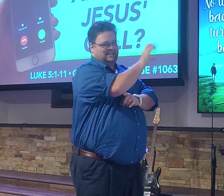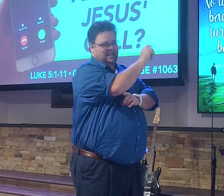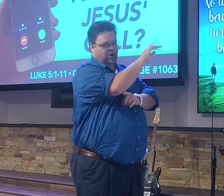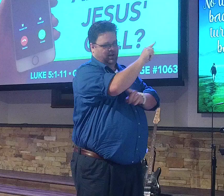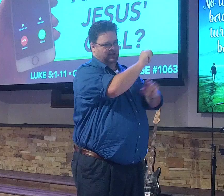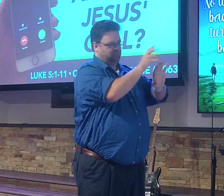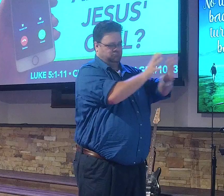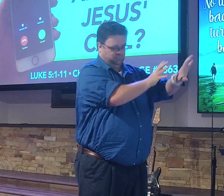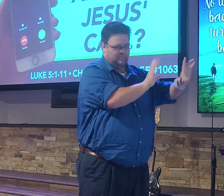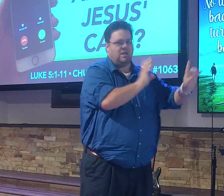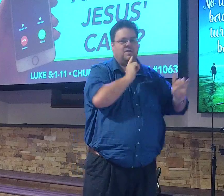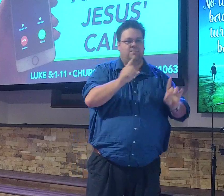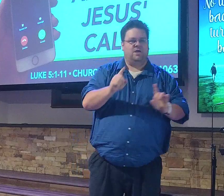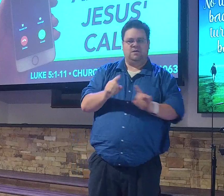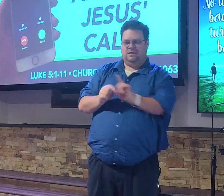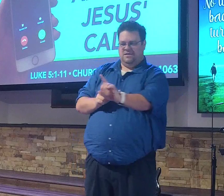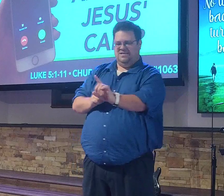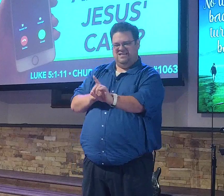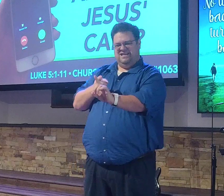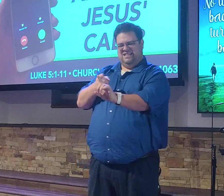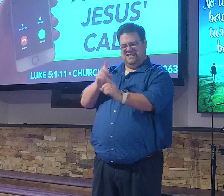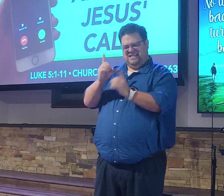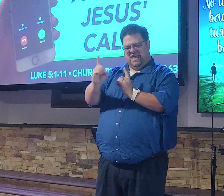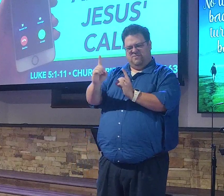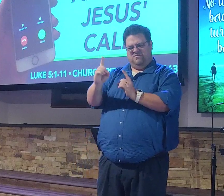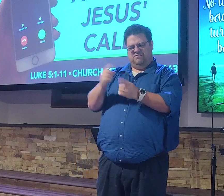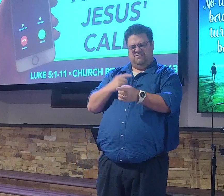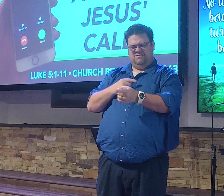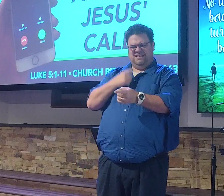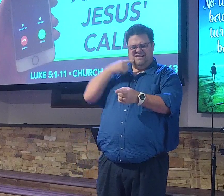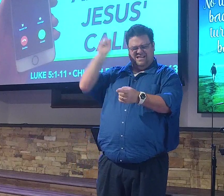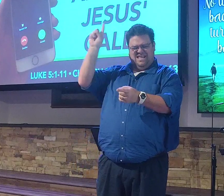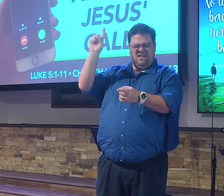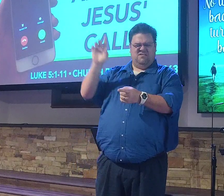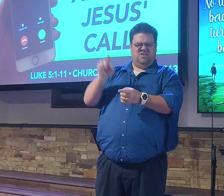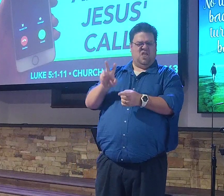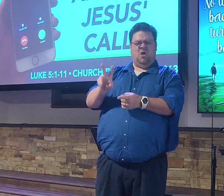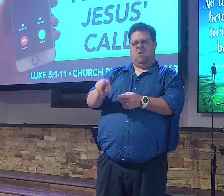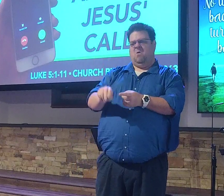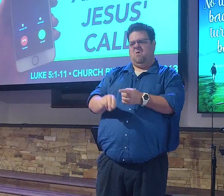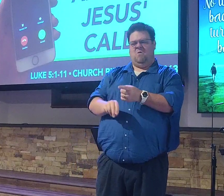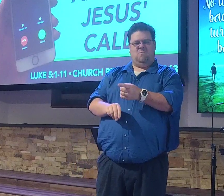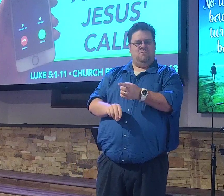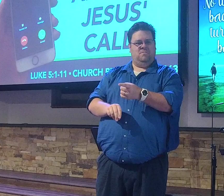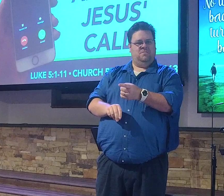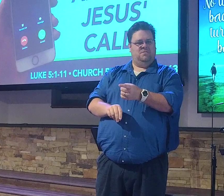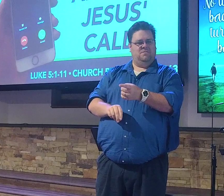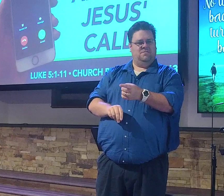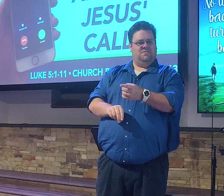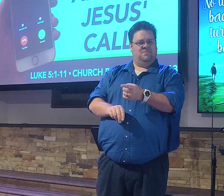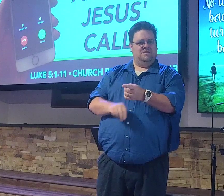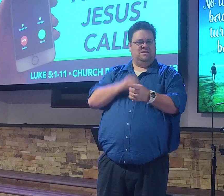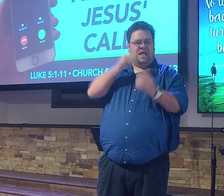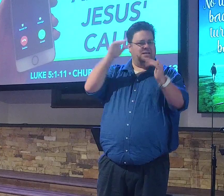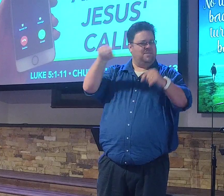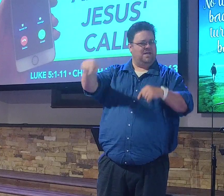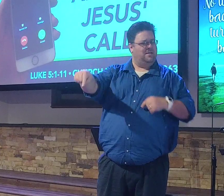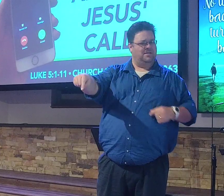unlikely success stories. You see, most of the, get out my laser pointer here, most of the, we're going to bring up a